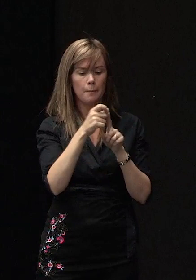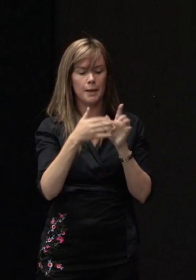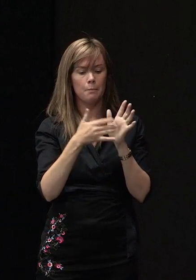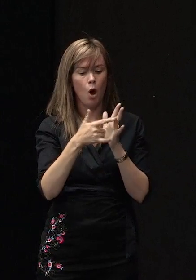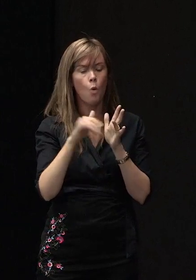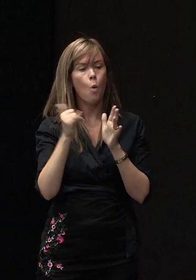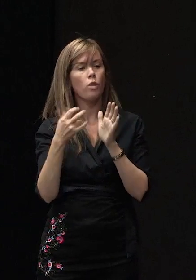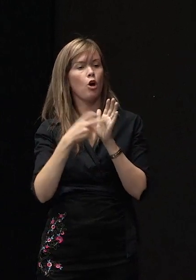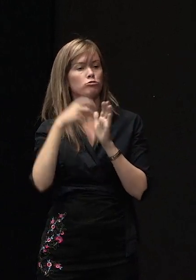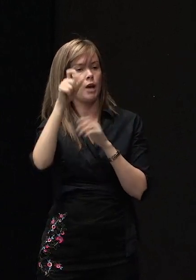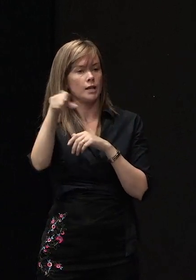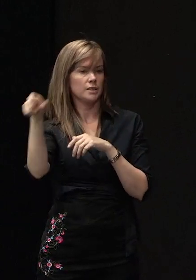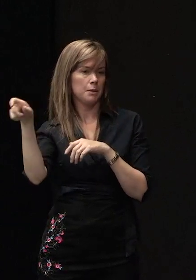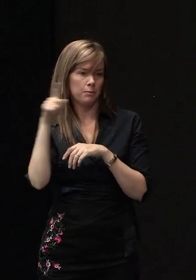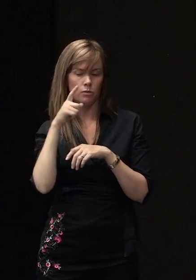the contractor to court.